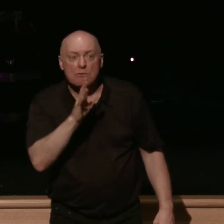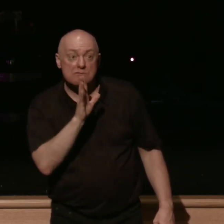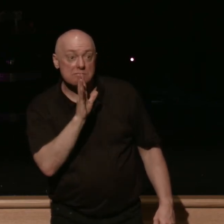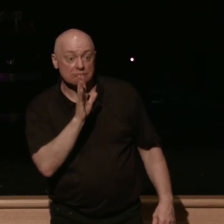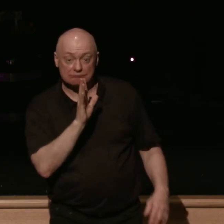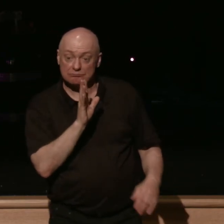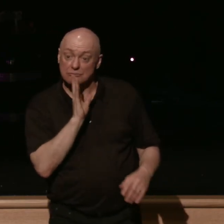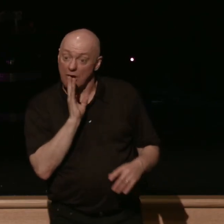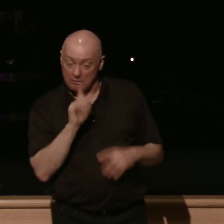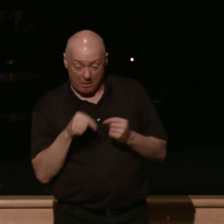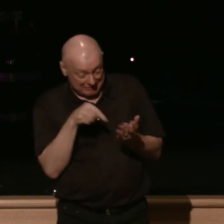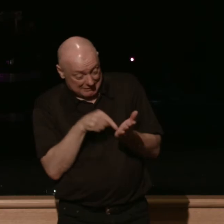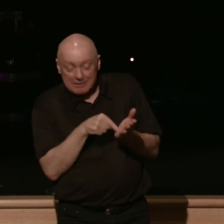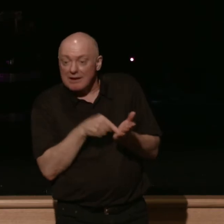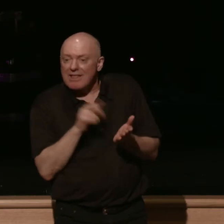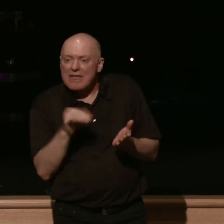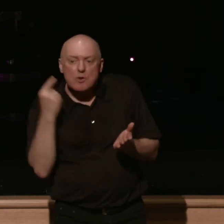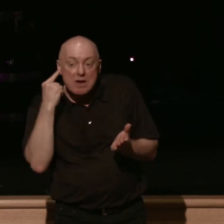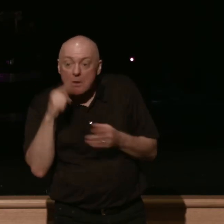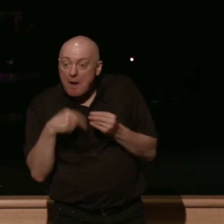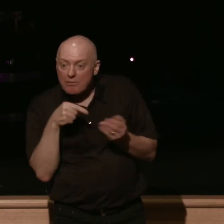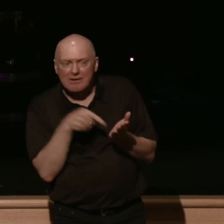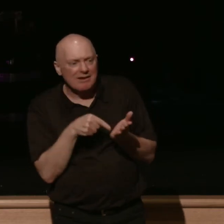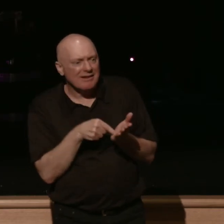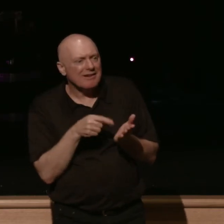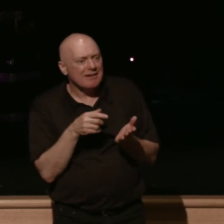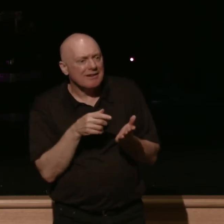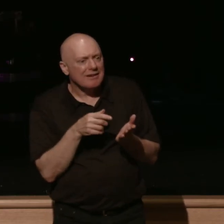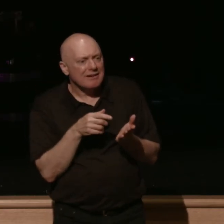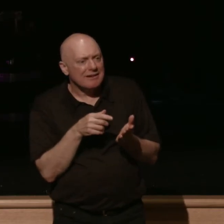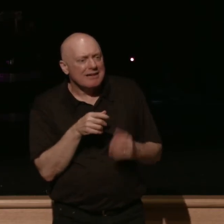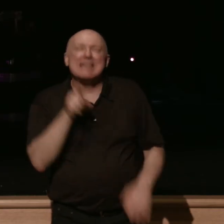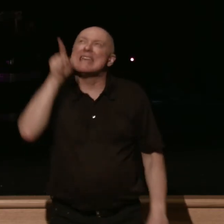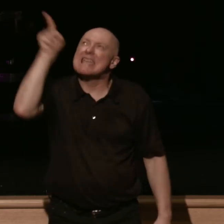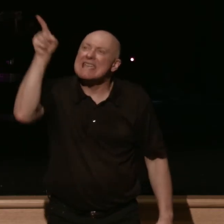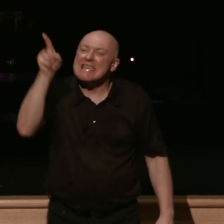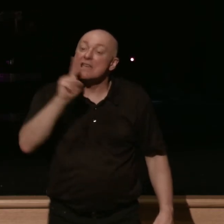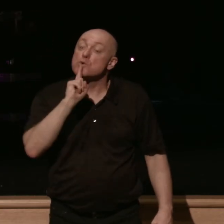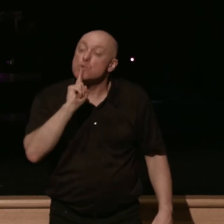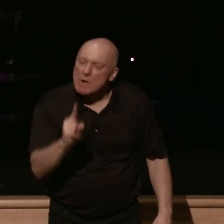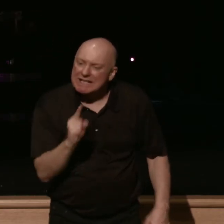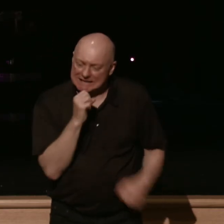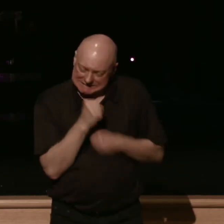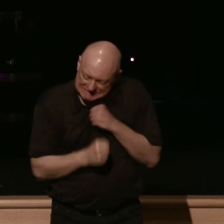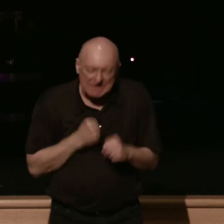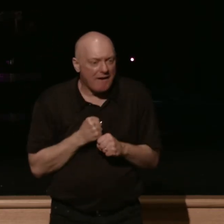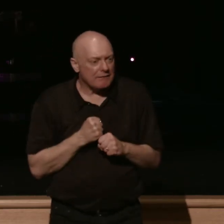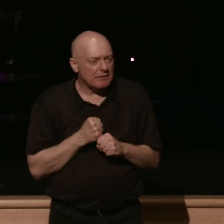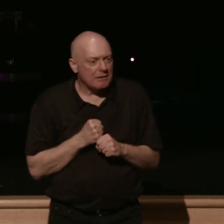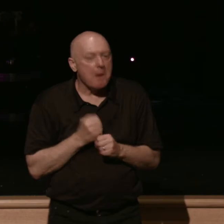or you could ever hear of that actually suffers as a part of his creation